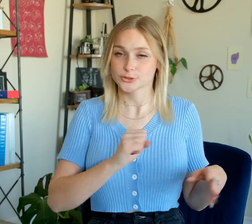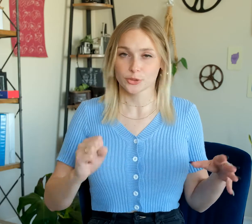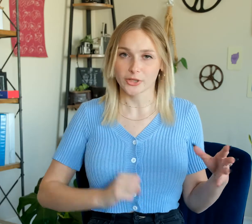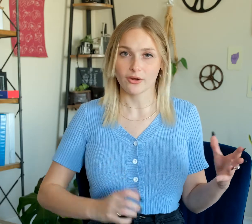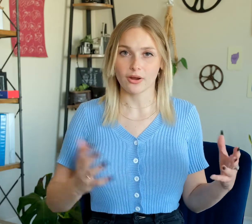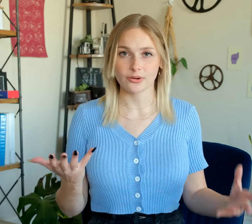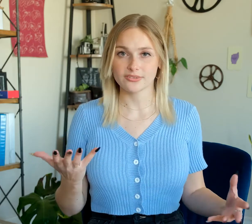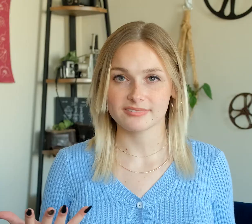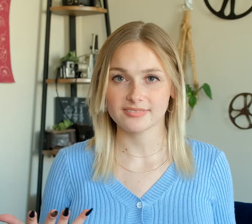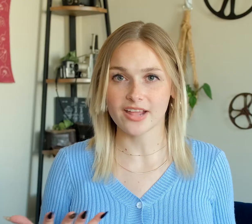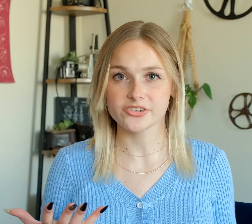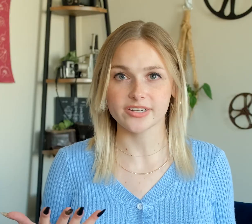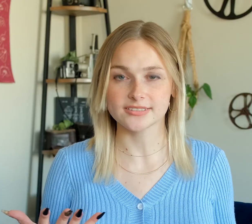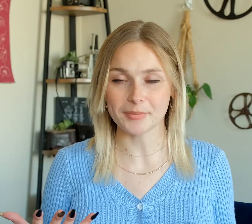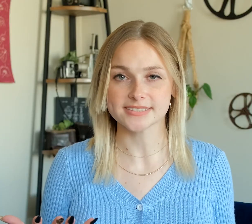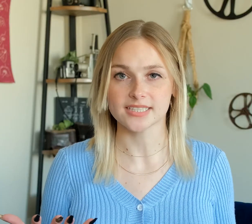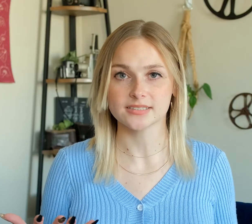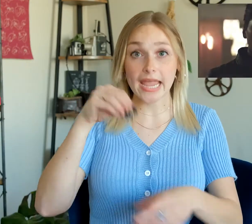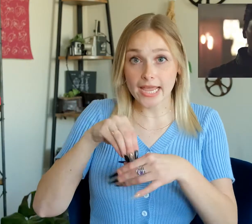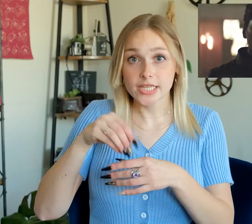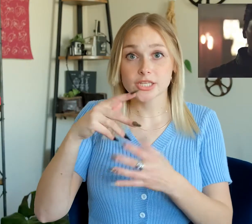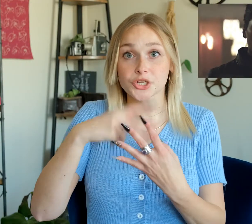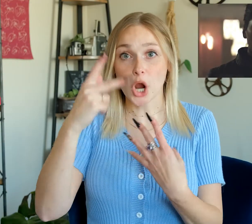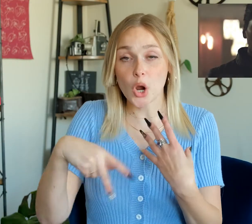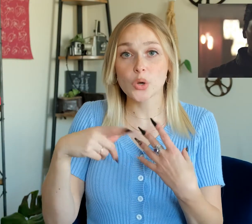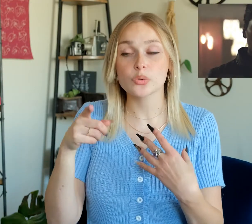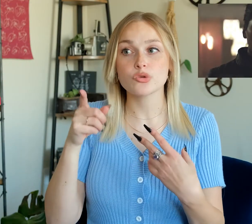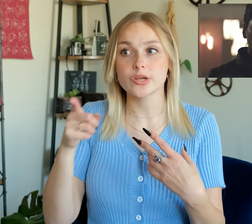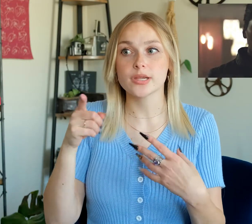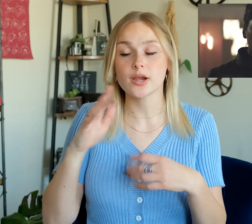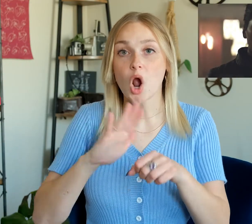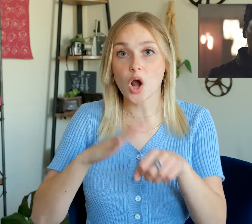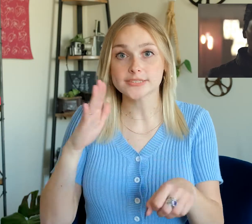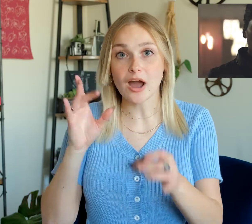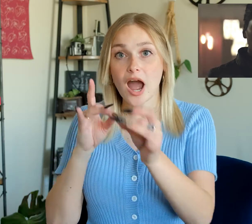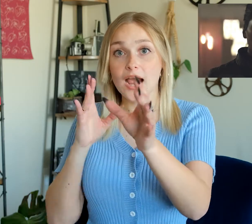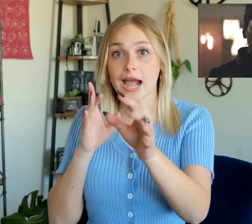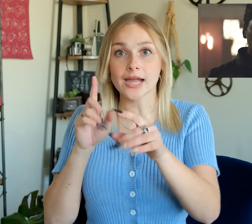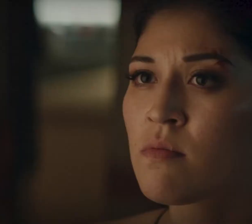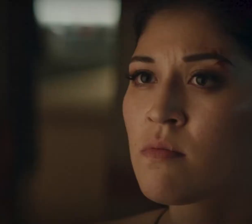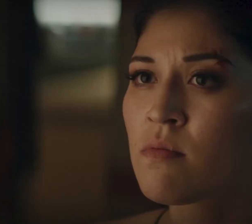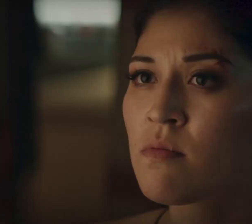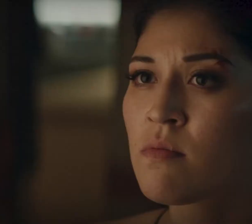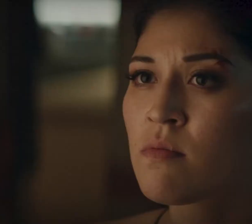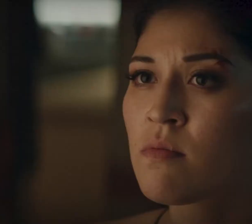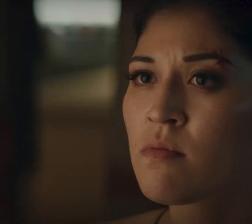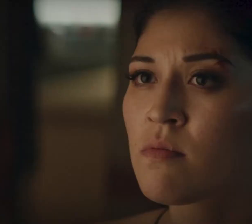superhero. And she's amazing. In the show, she calls out Hawkeye for writing a technology